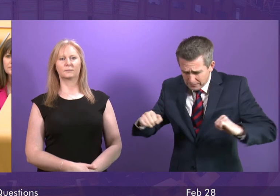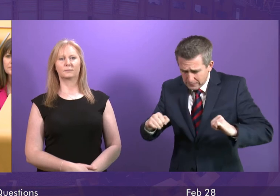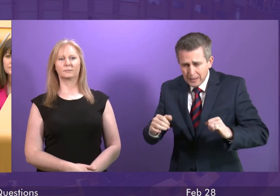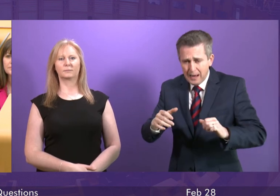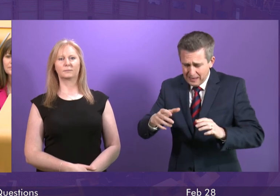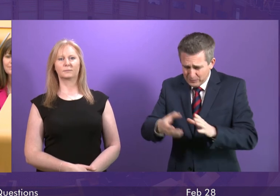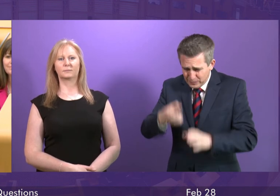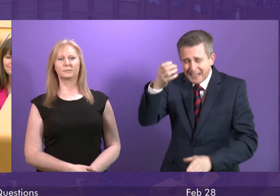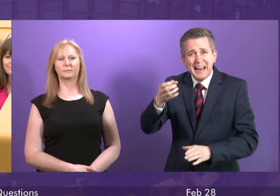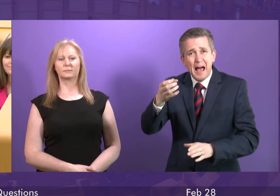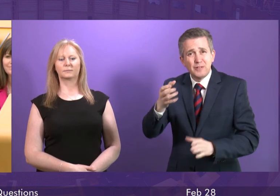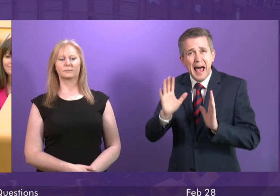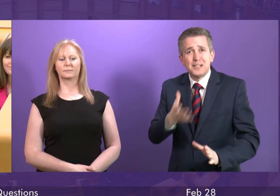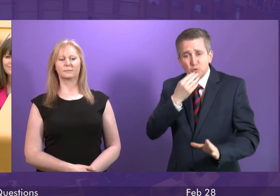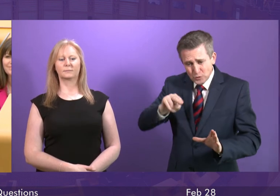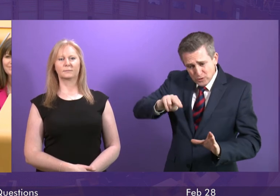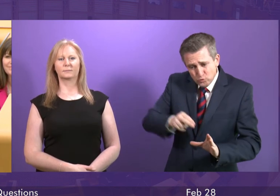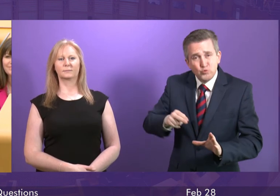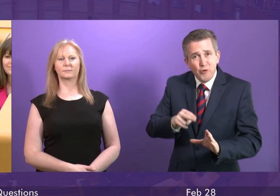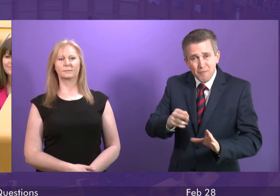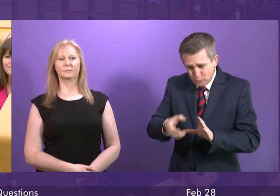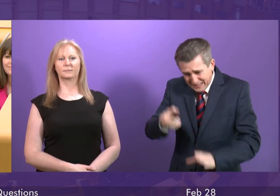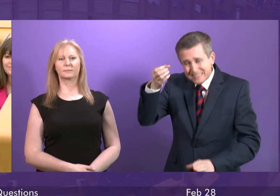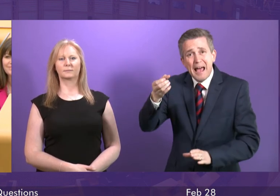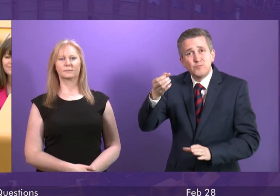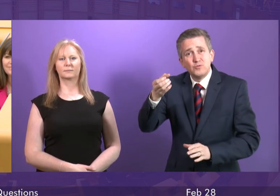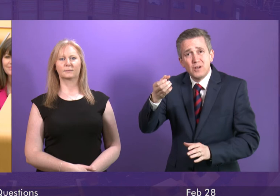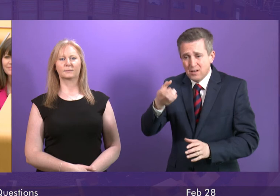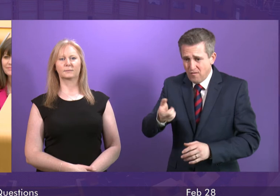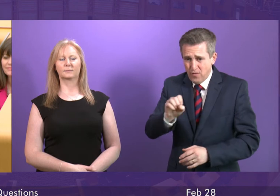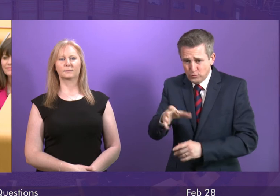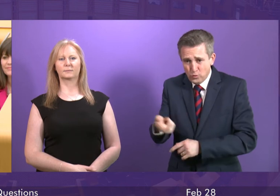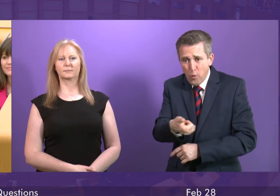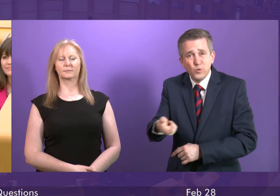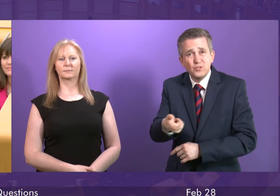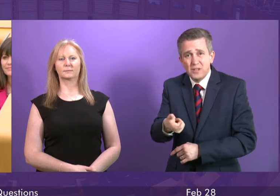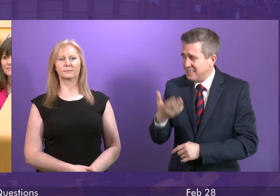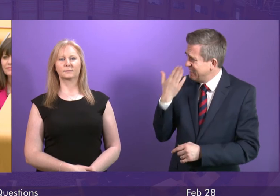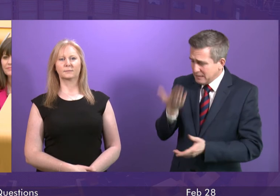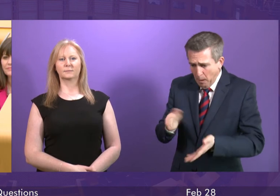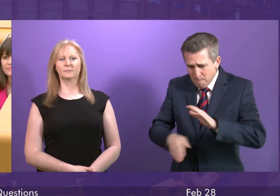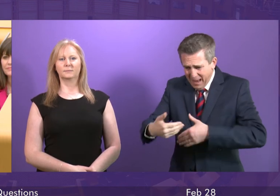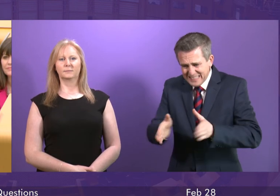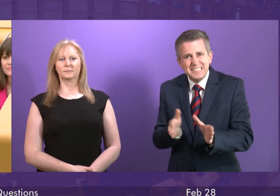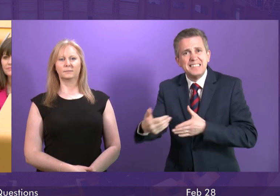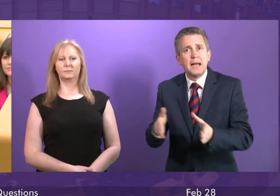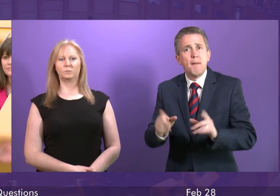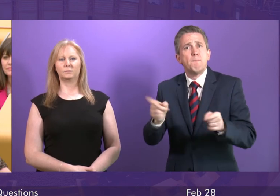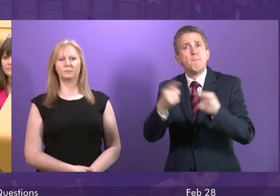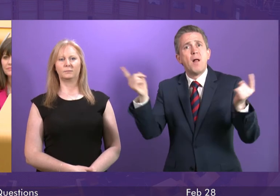screwdriver, I would add. illustrating yet again that fighting packaging seems a losing battle. Even the humble turnip is